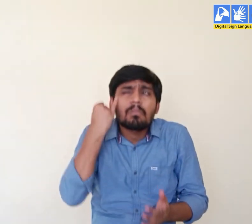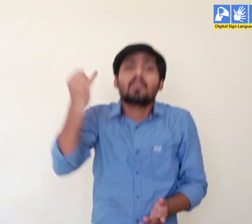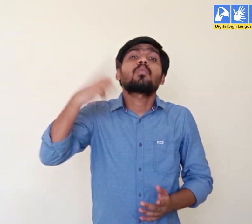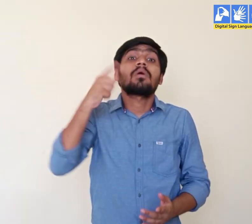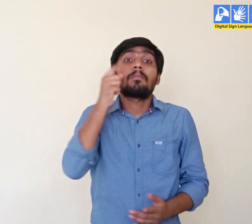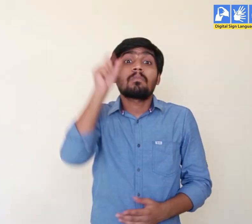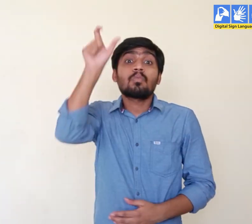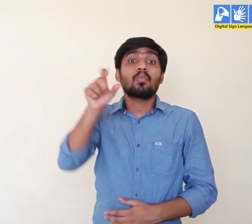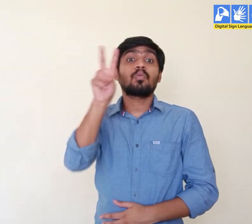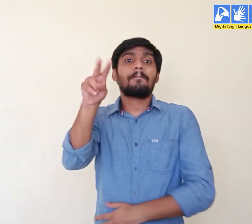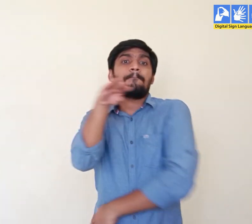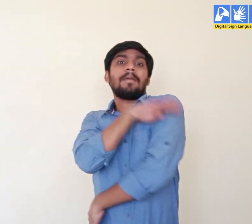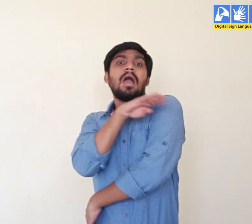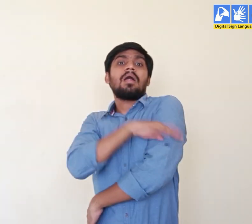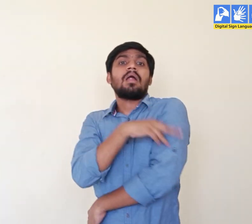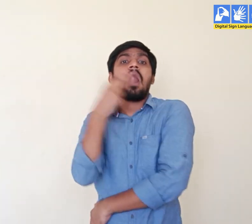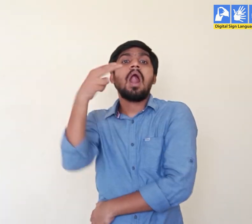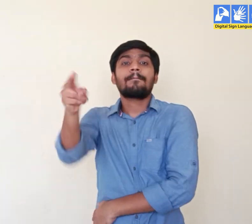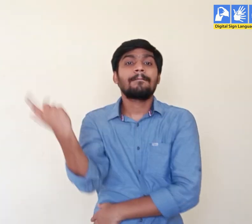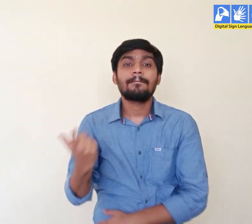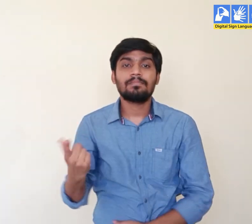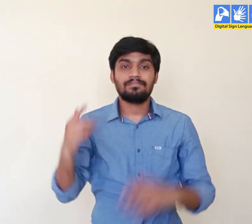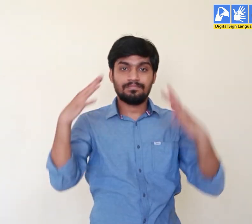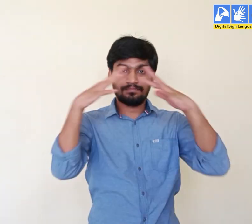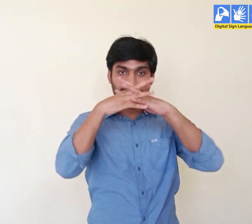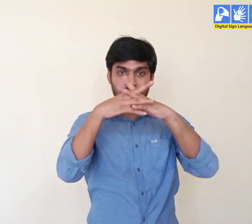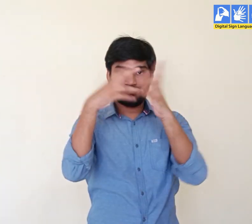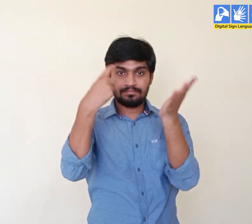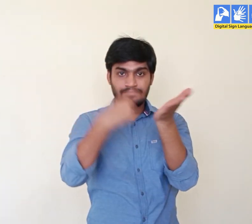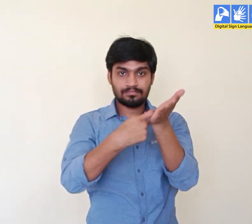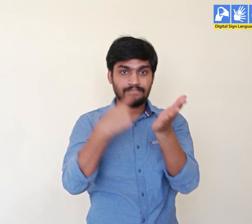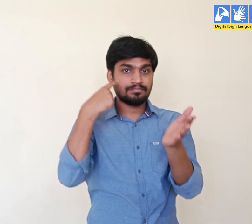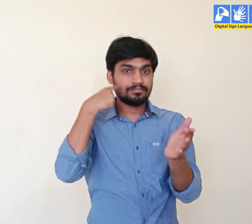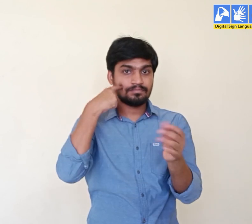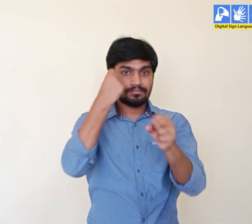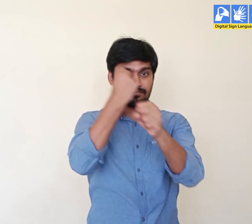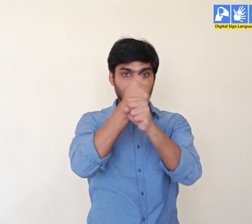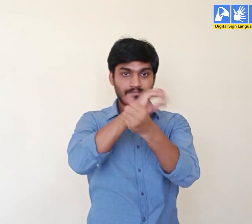You know, there were two brothers named Wright brothers who came up with the idea of air transportation.